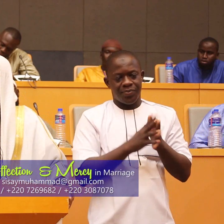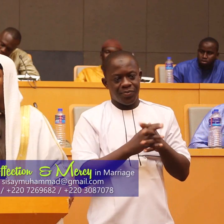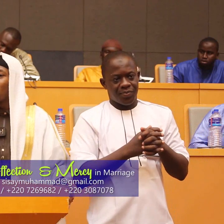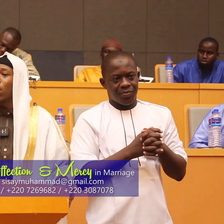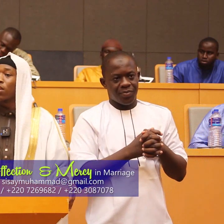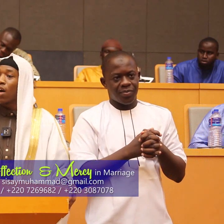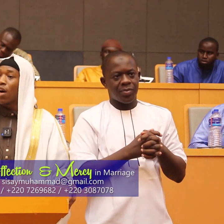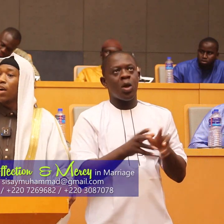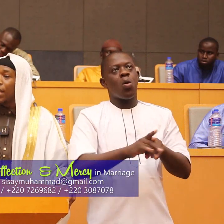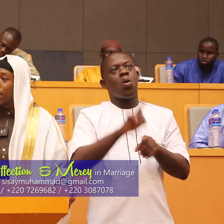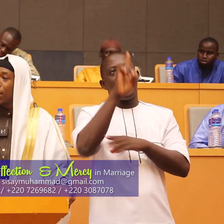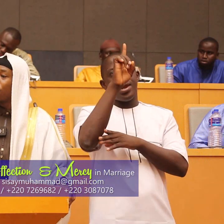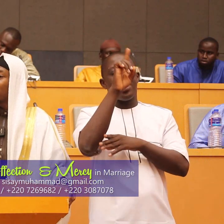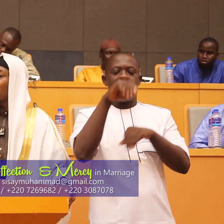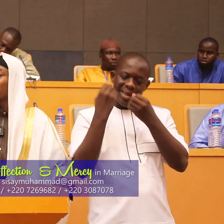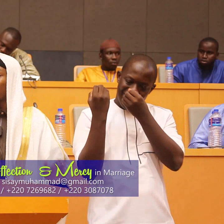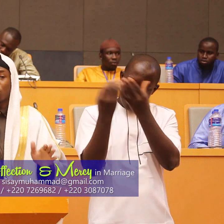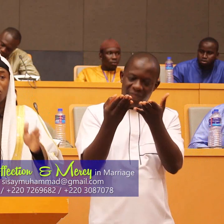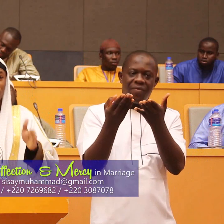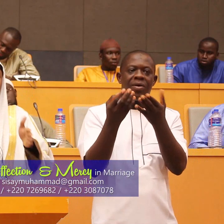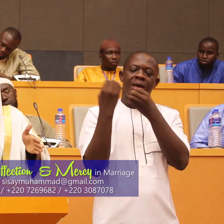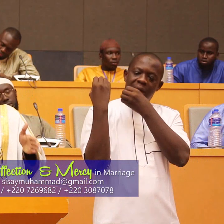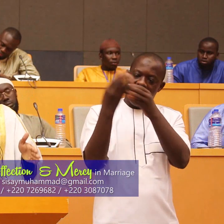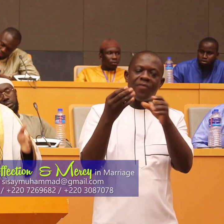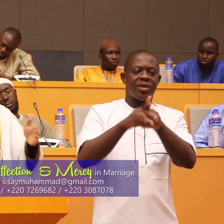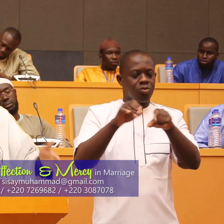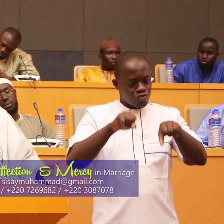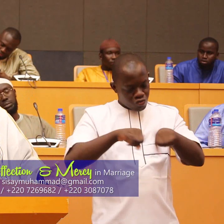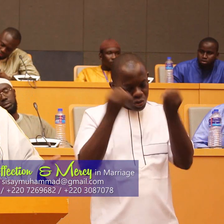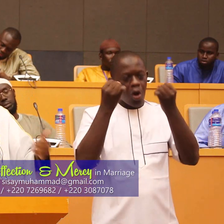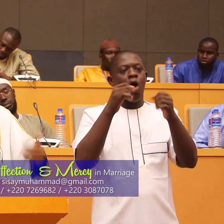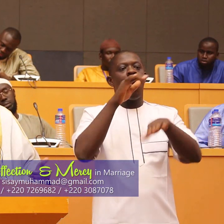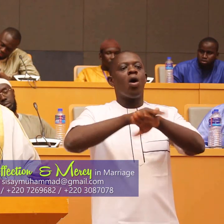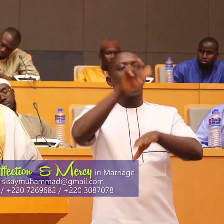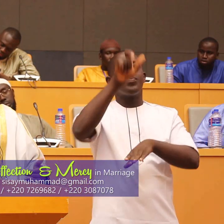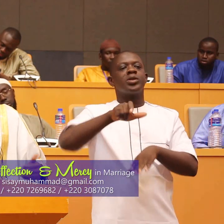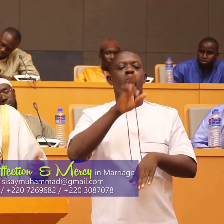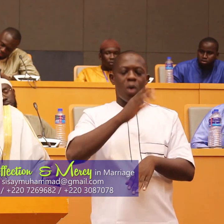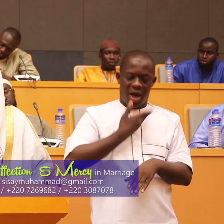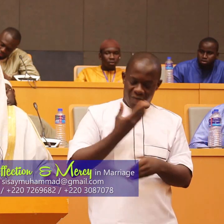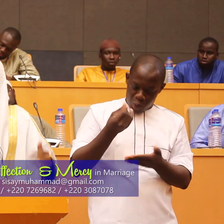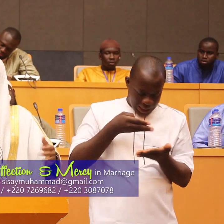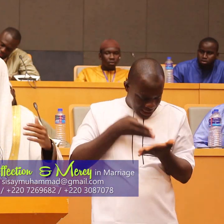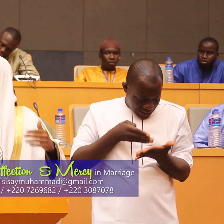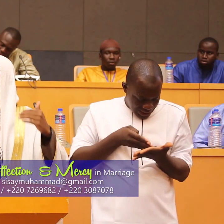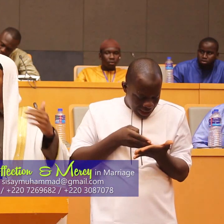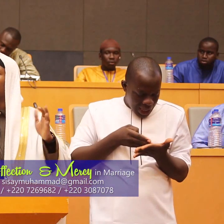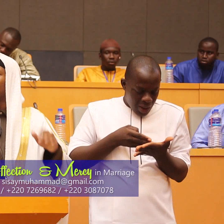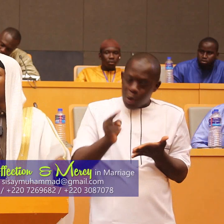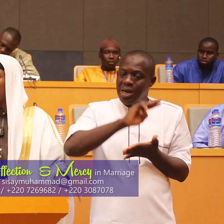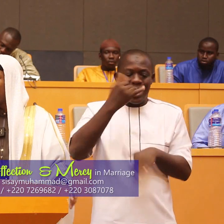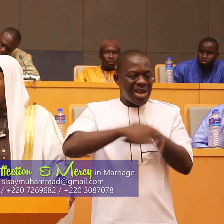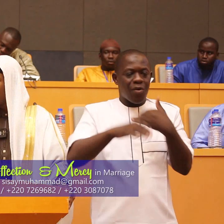talafa oh Allah give destruction to someone who has the money but still he doesn't